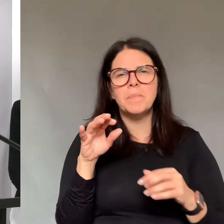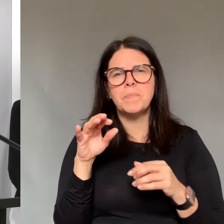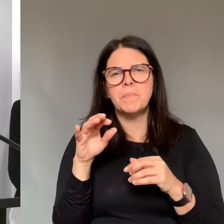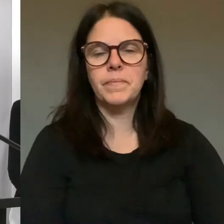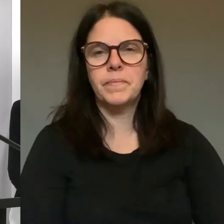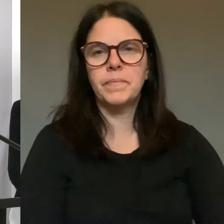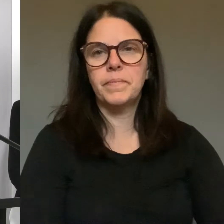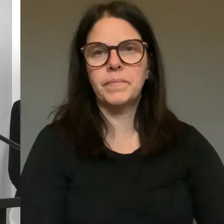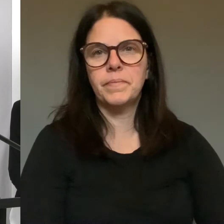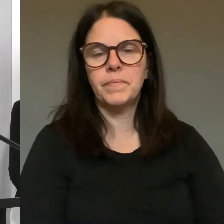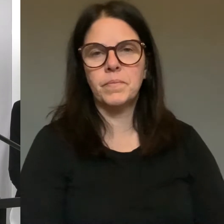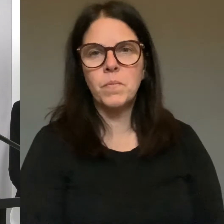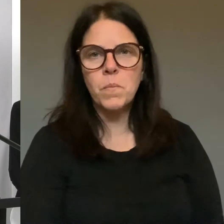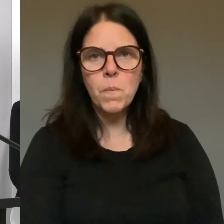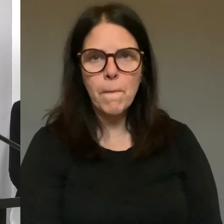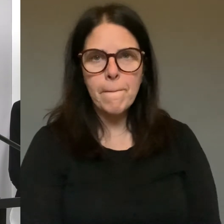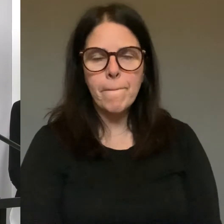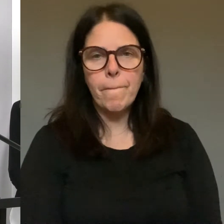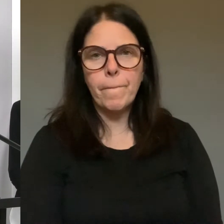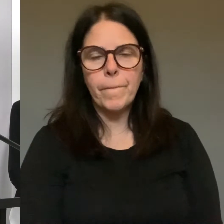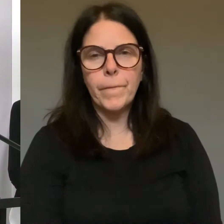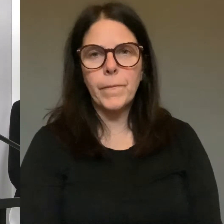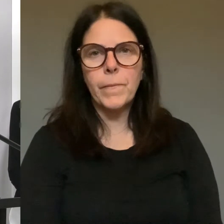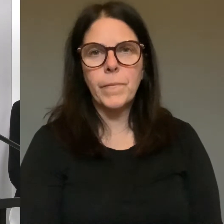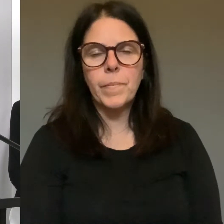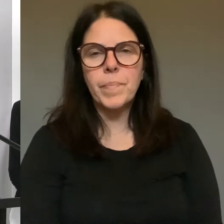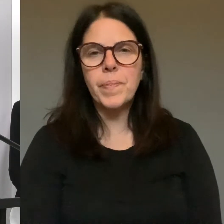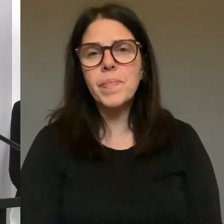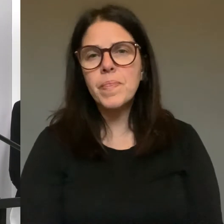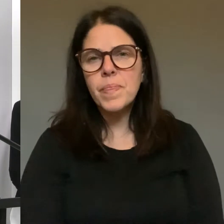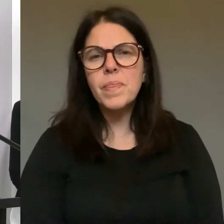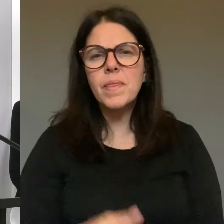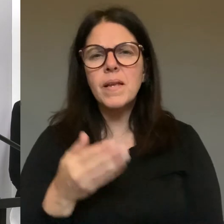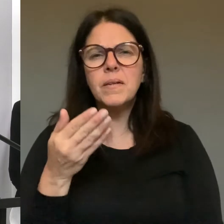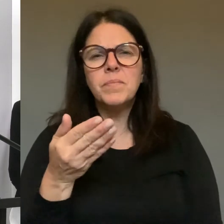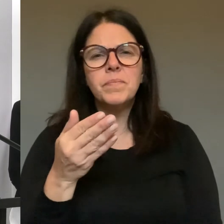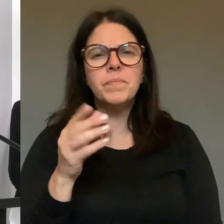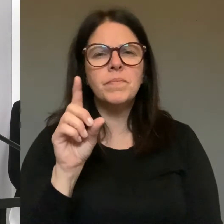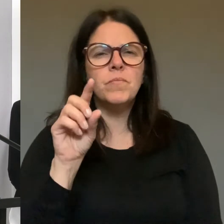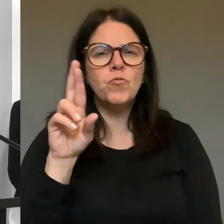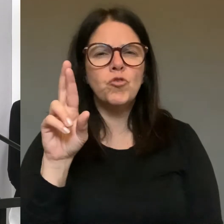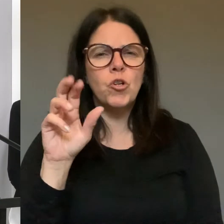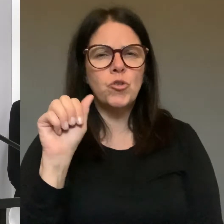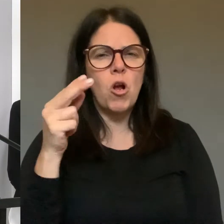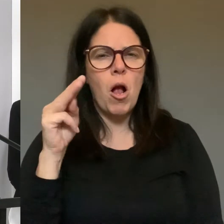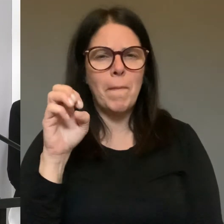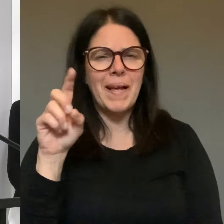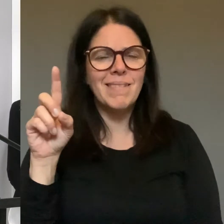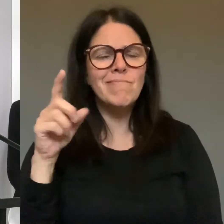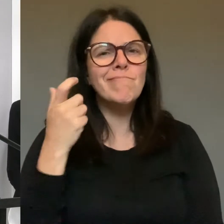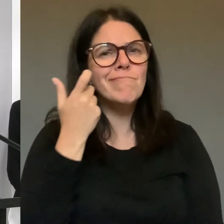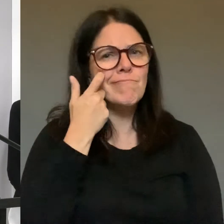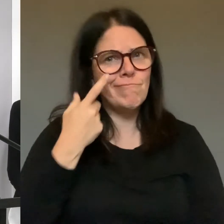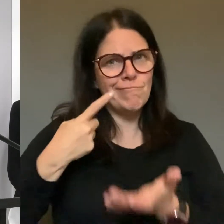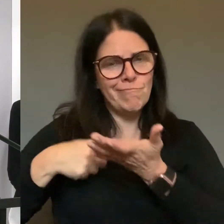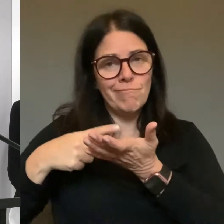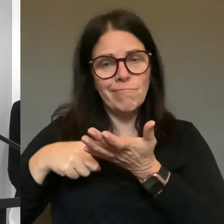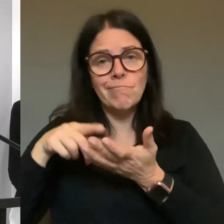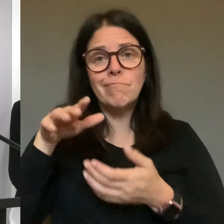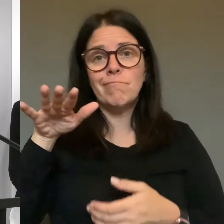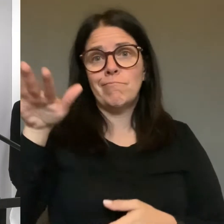I'm sorry, Dr. Ahmed, if you could just expand on those 50 patients at Windsor Regional Hospital. You spoke with David Nusche,